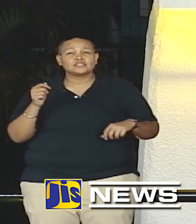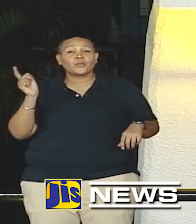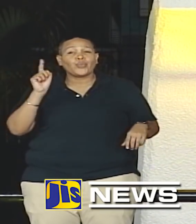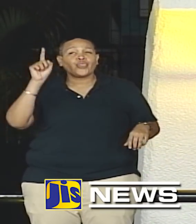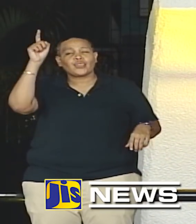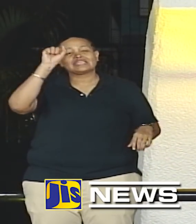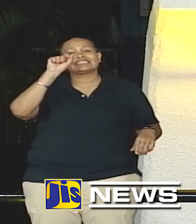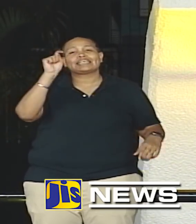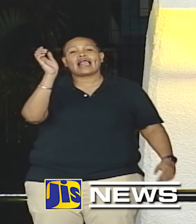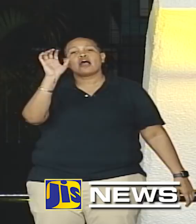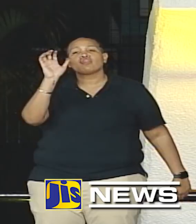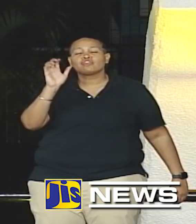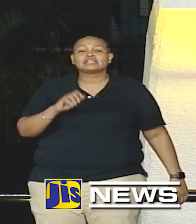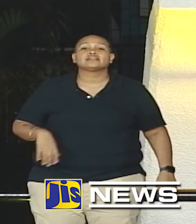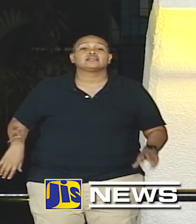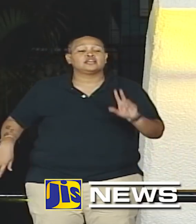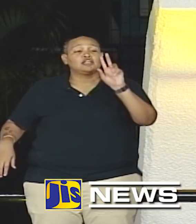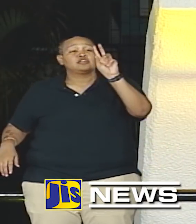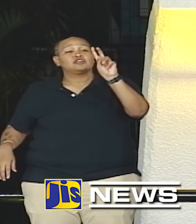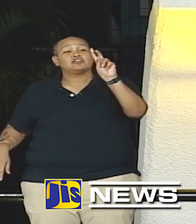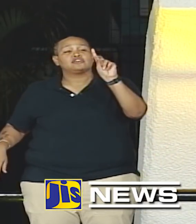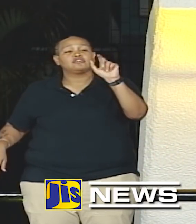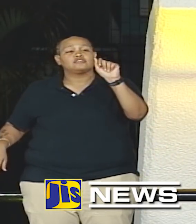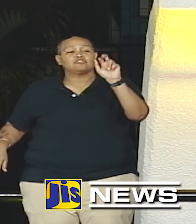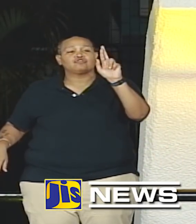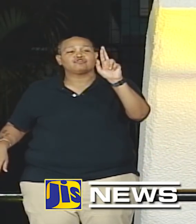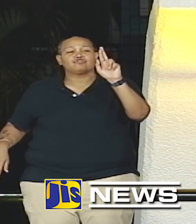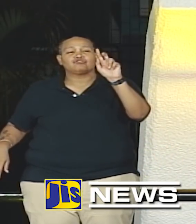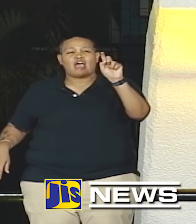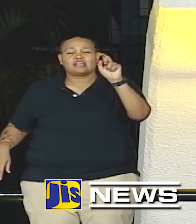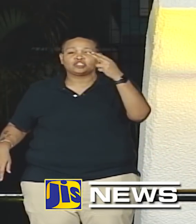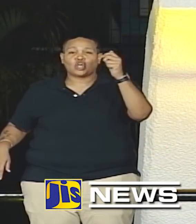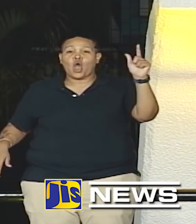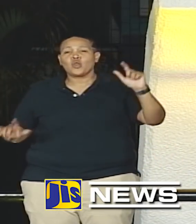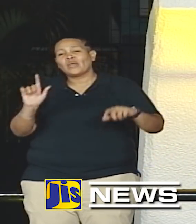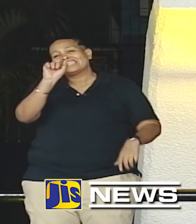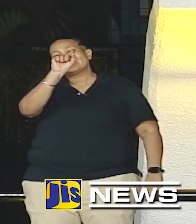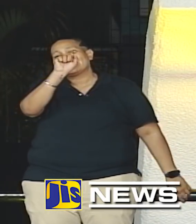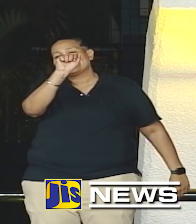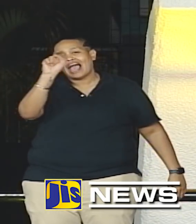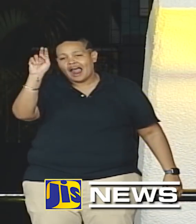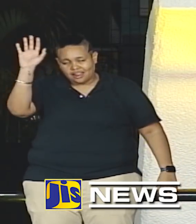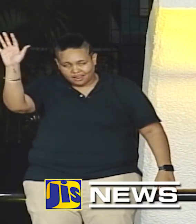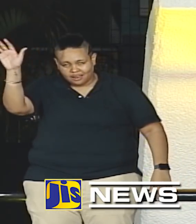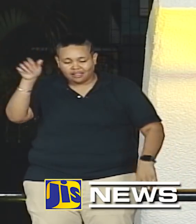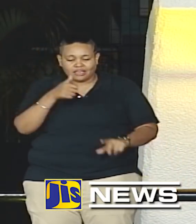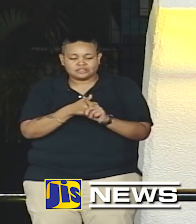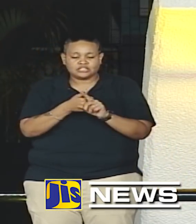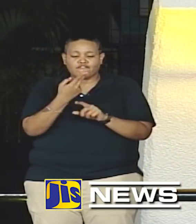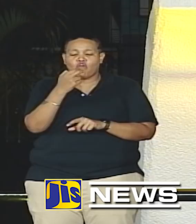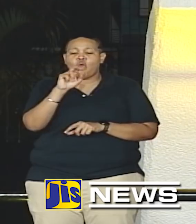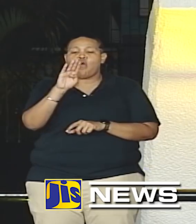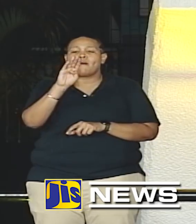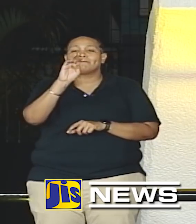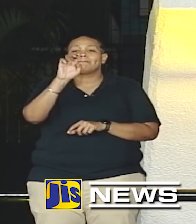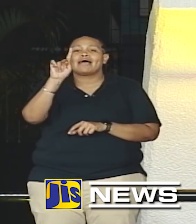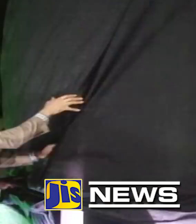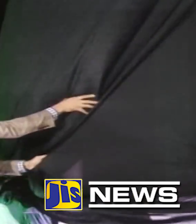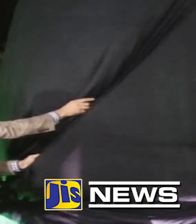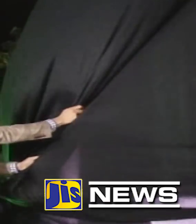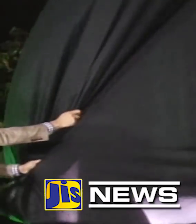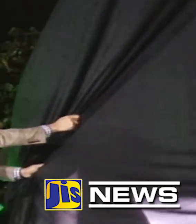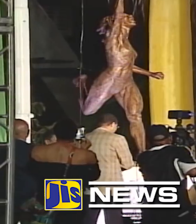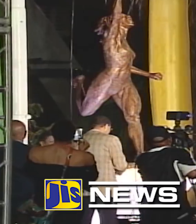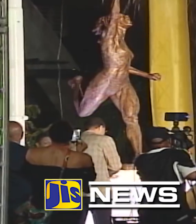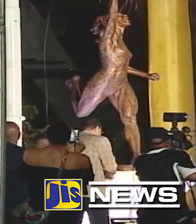Catharine, Draxol in St. Anne's, and the Herb McKinley Stadium in Clarendon.